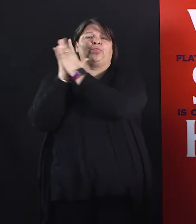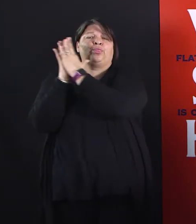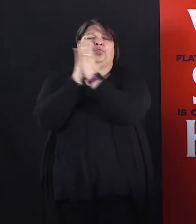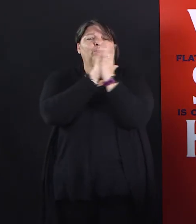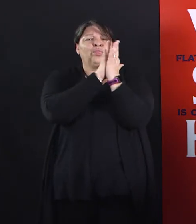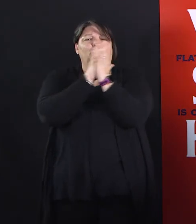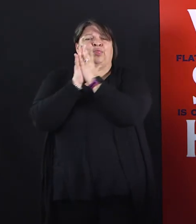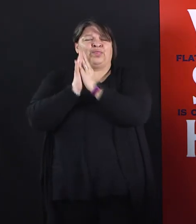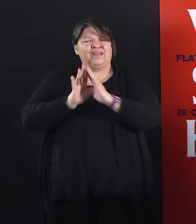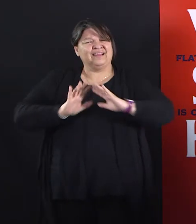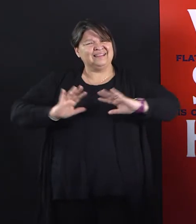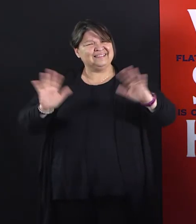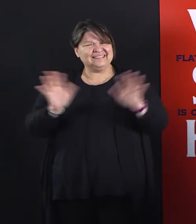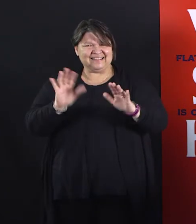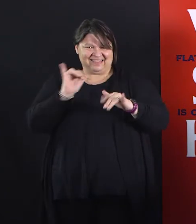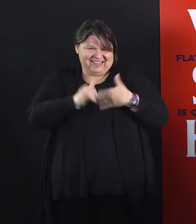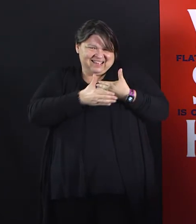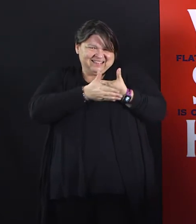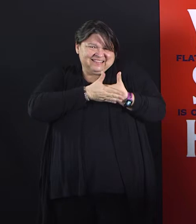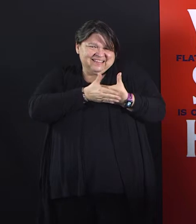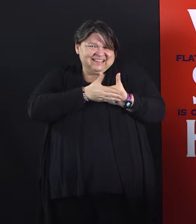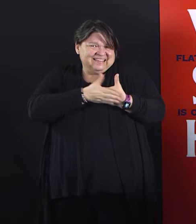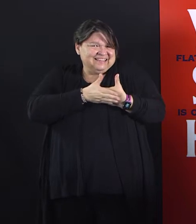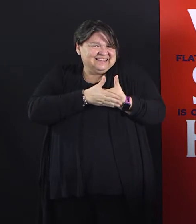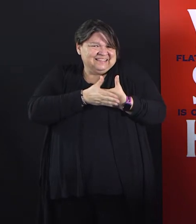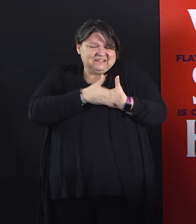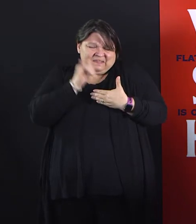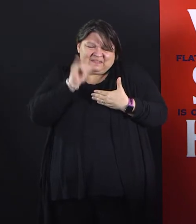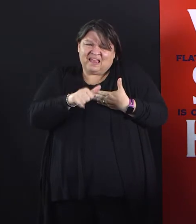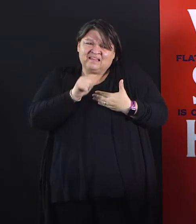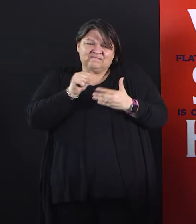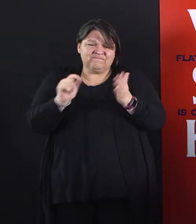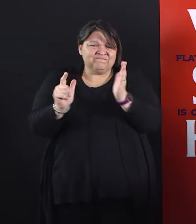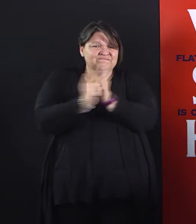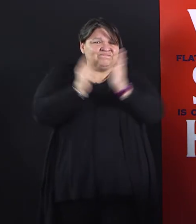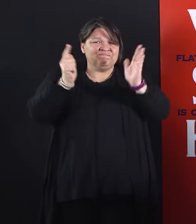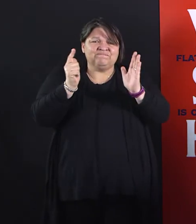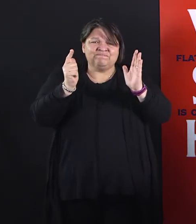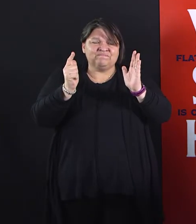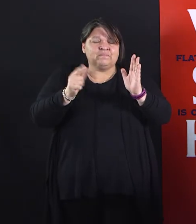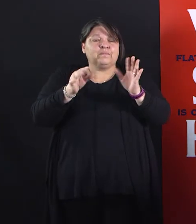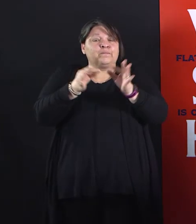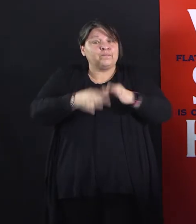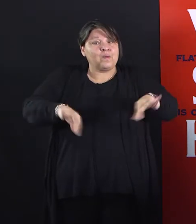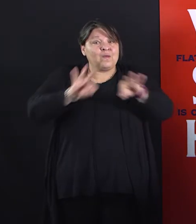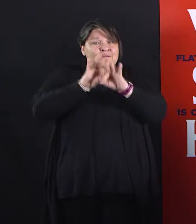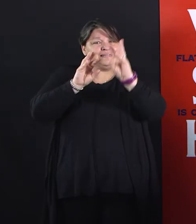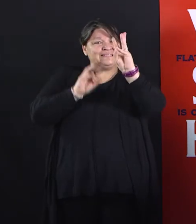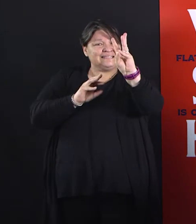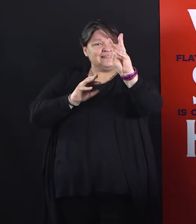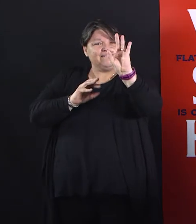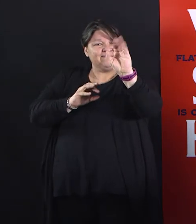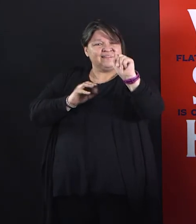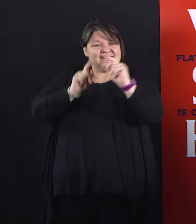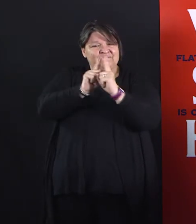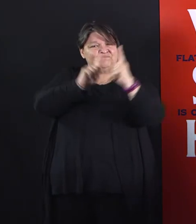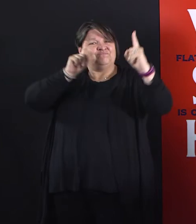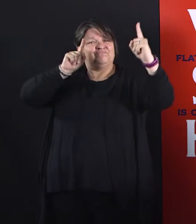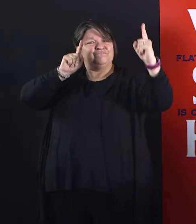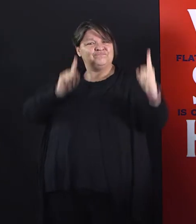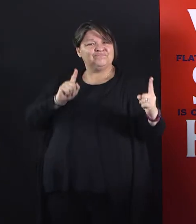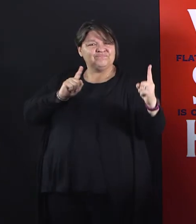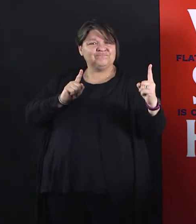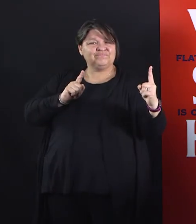social distancing. The City of Fort Worth Parks and Recreation Department made the decision today that they would be